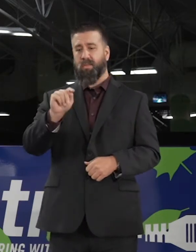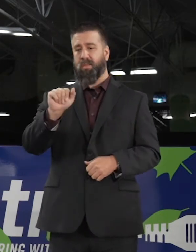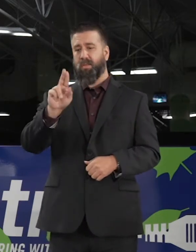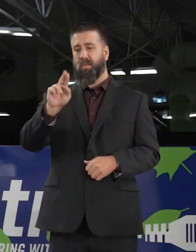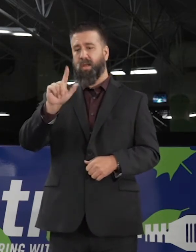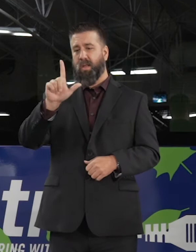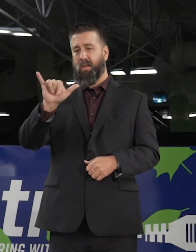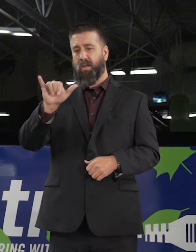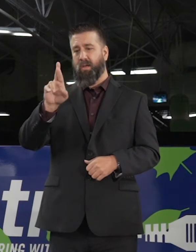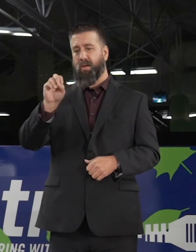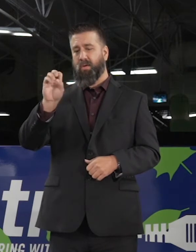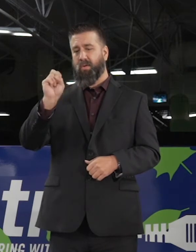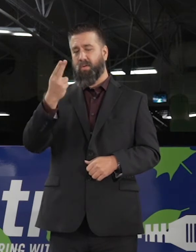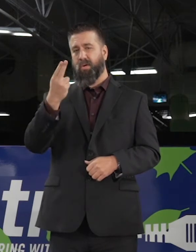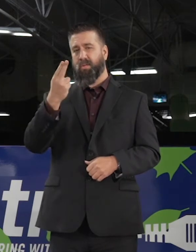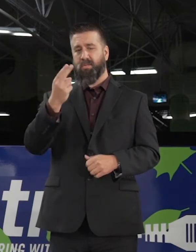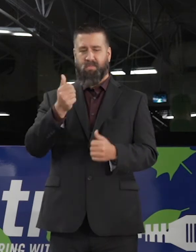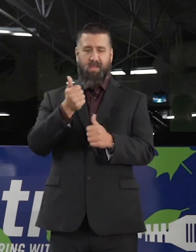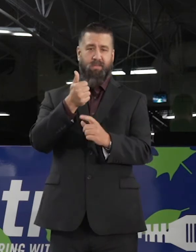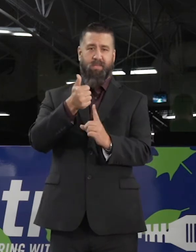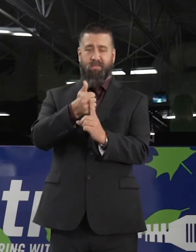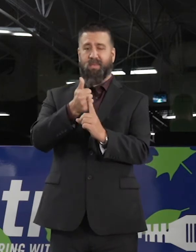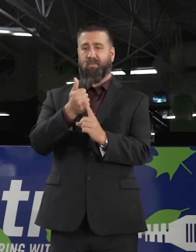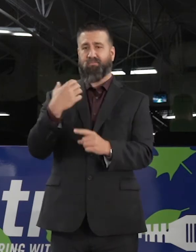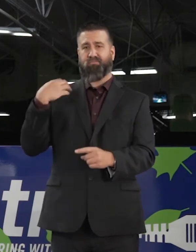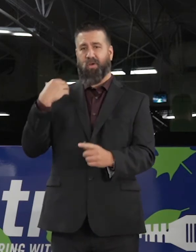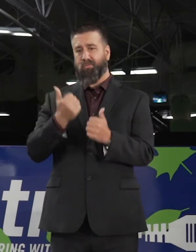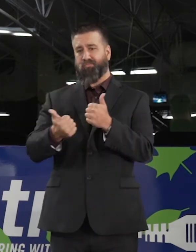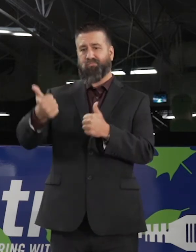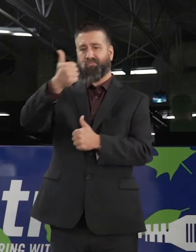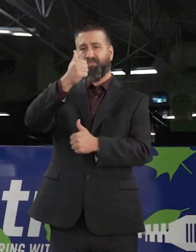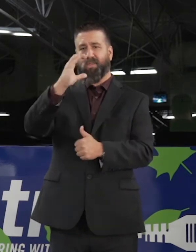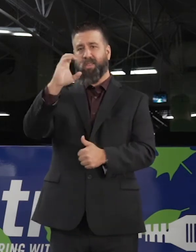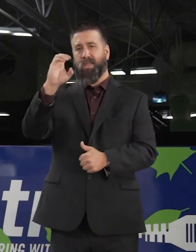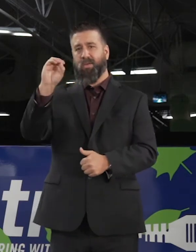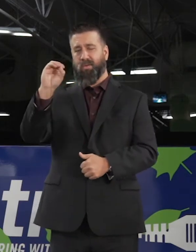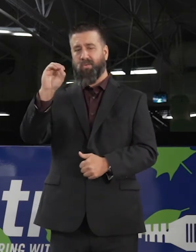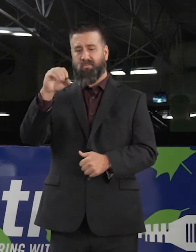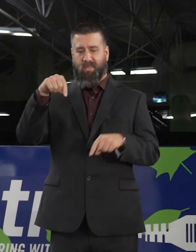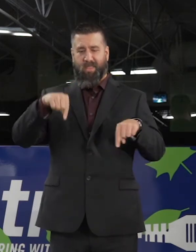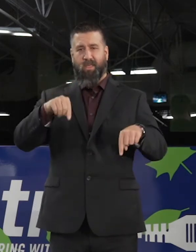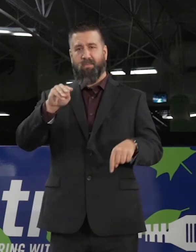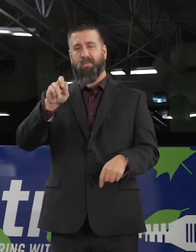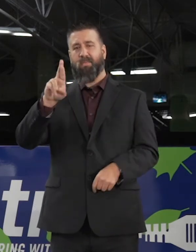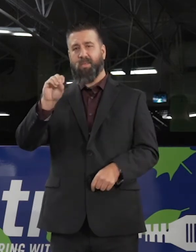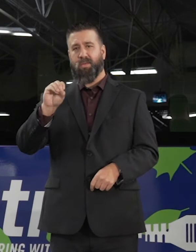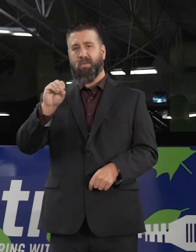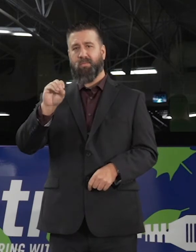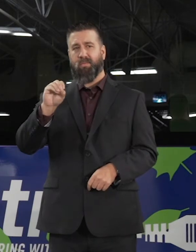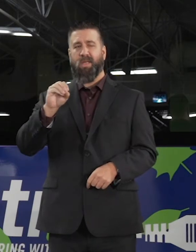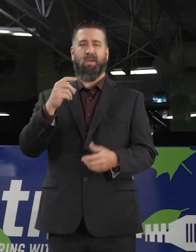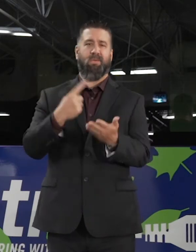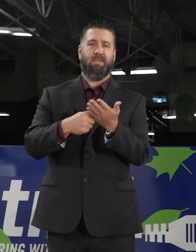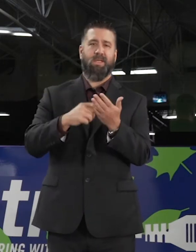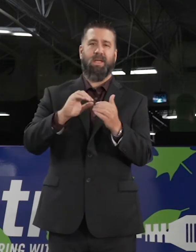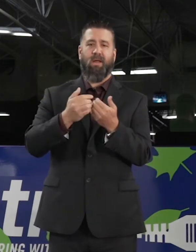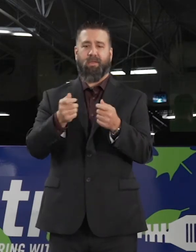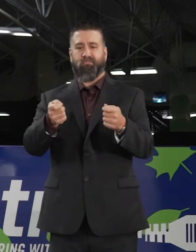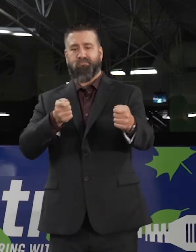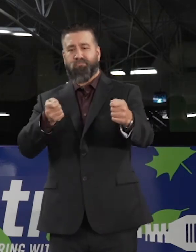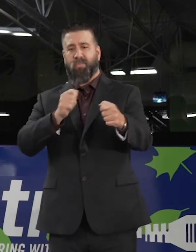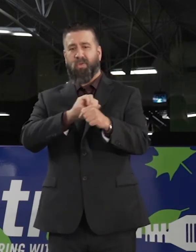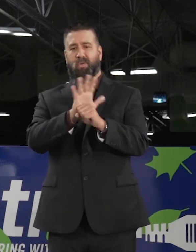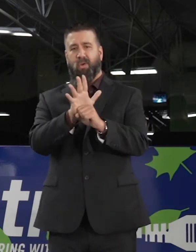of Metro, who will talk about how they've made accommodations during the pandemic, and then also about these vehicles that are behind us.